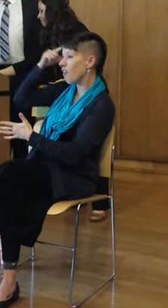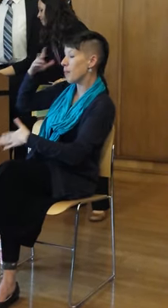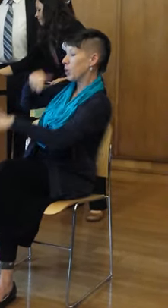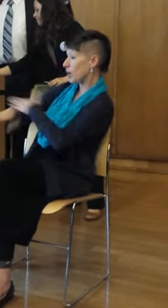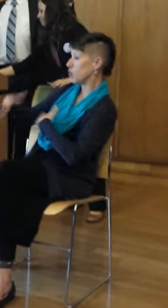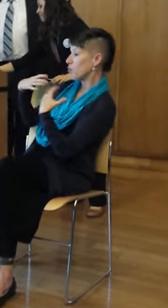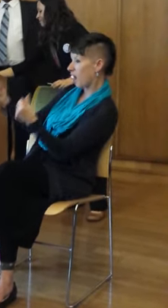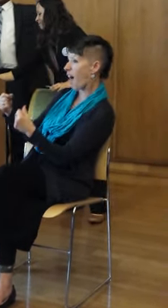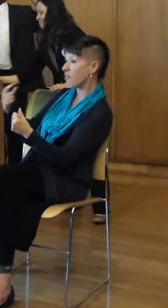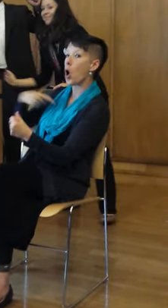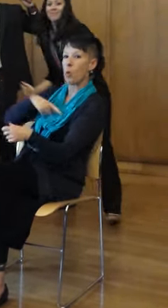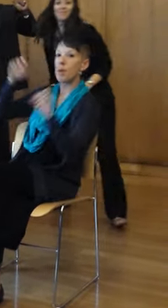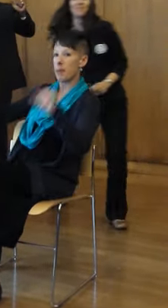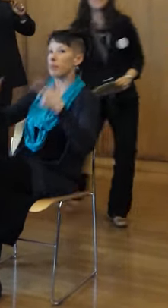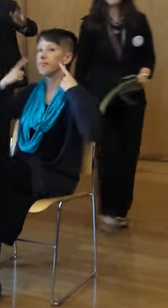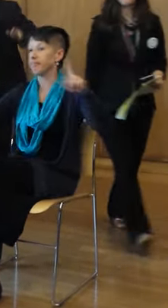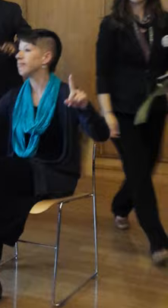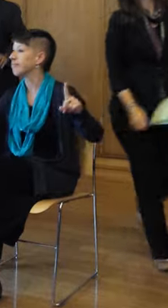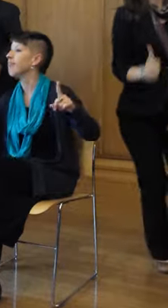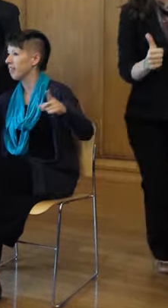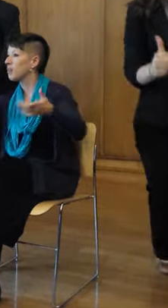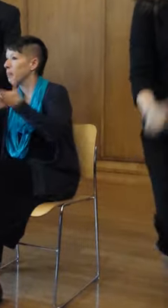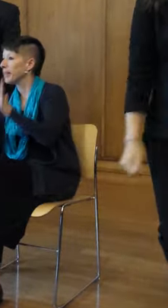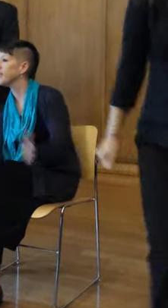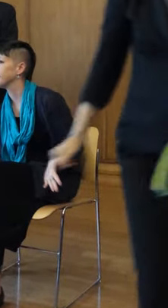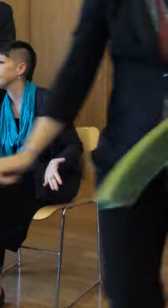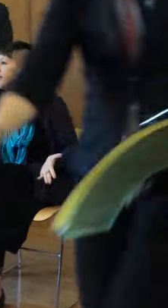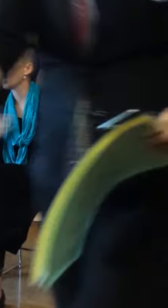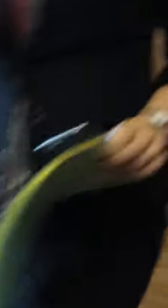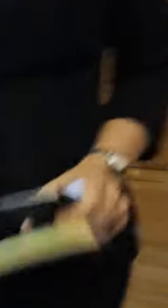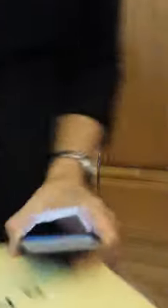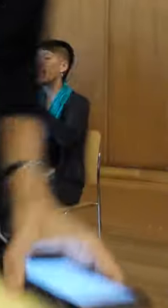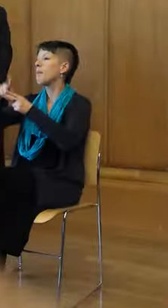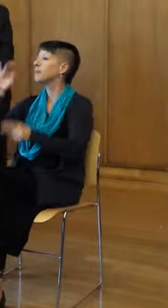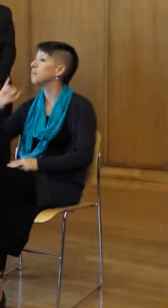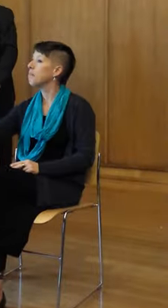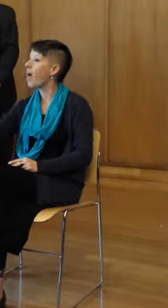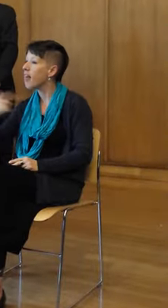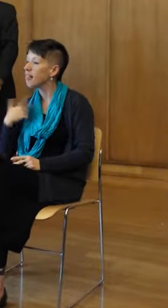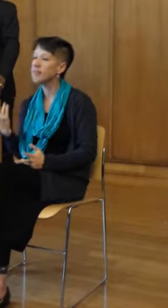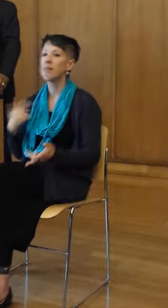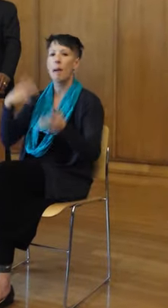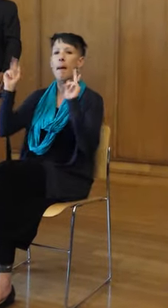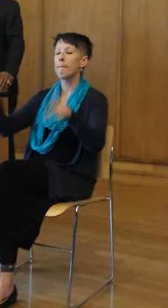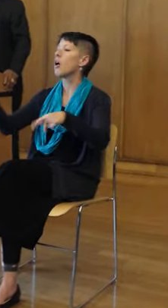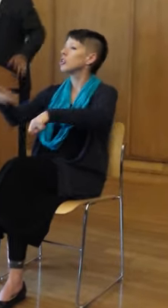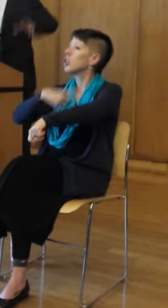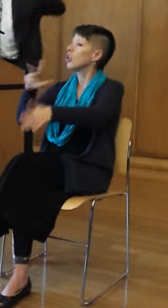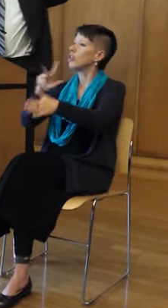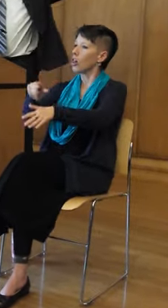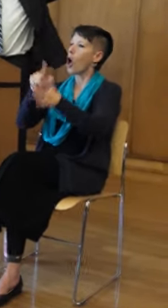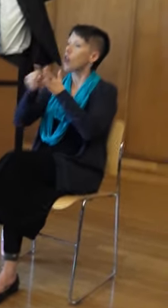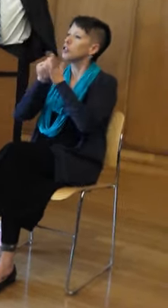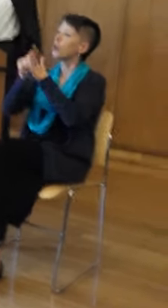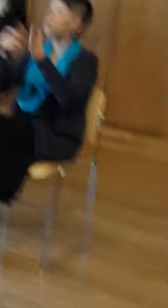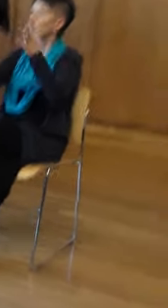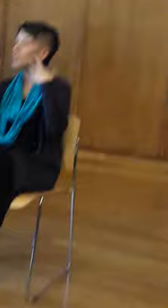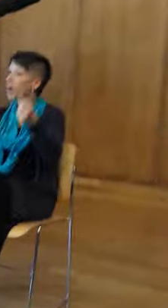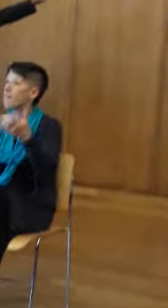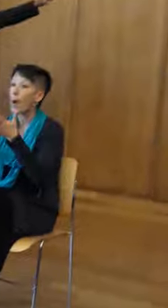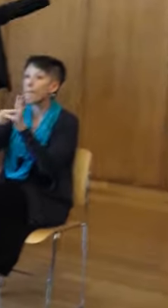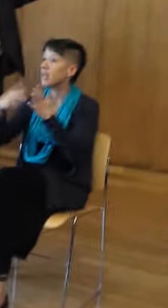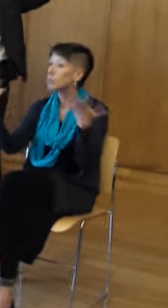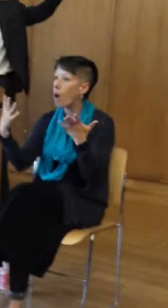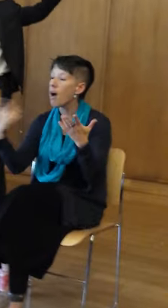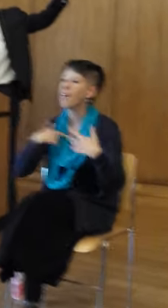we'd be able to do that. That's what that means. My name is Bill. I'm a person in long-term recovery. What that means is that I was out there